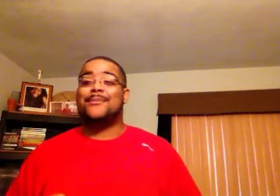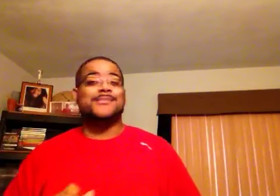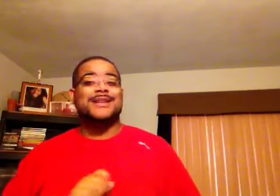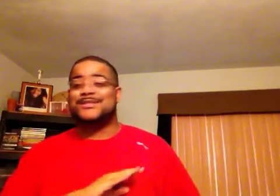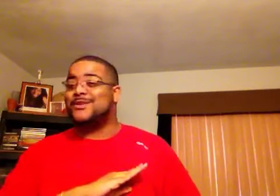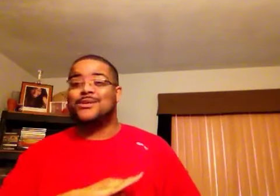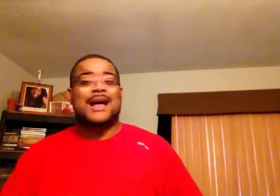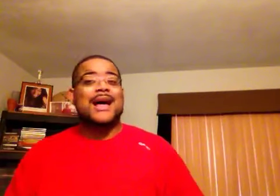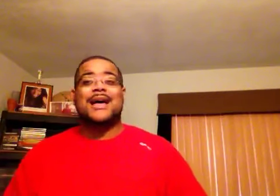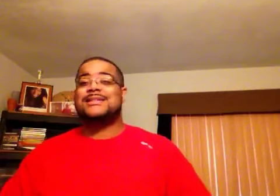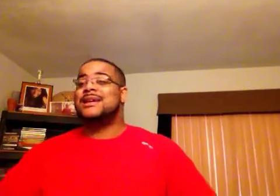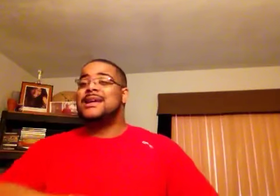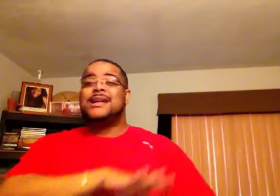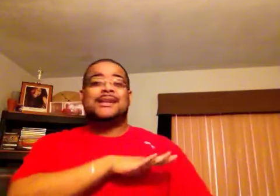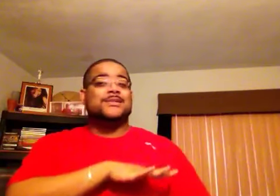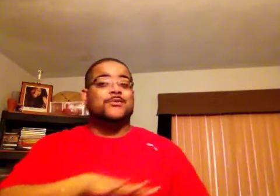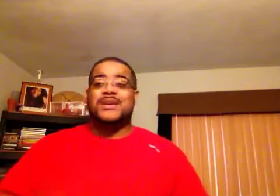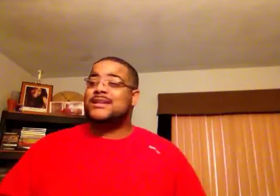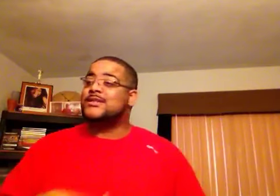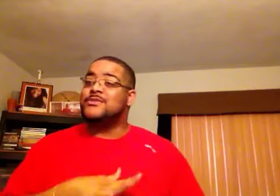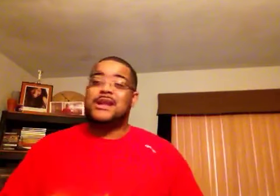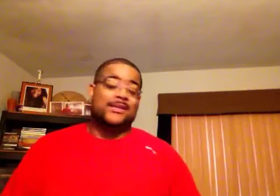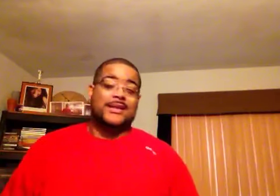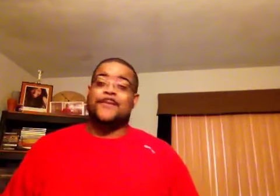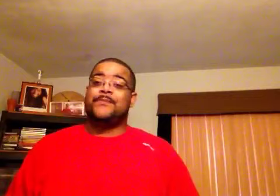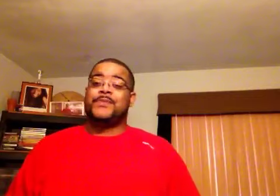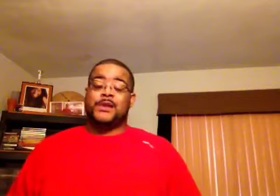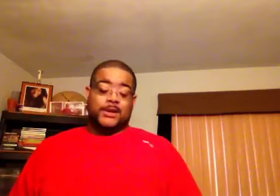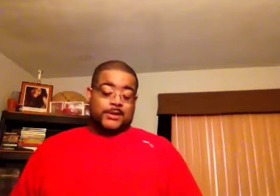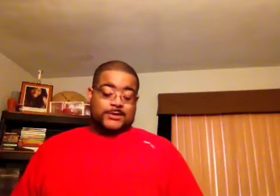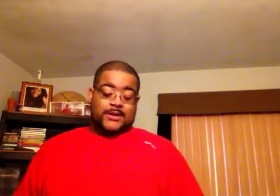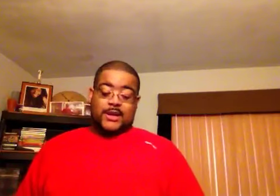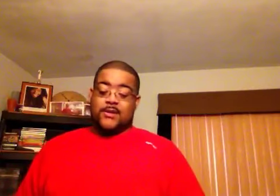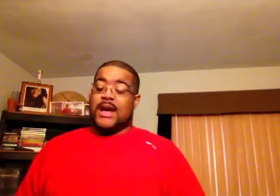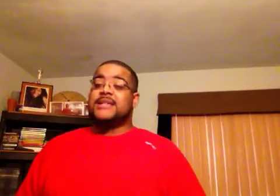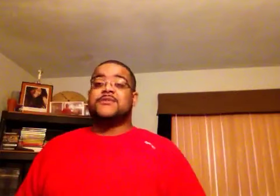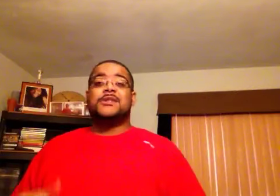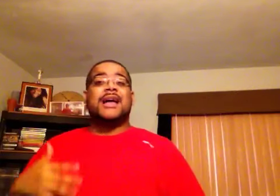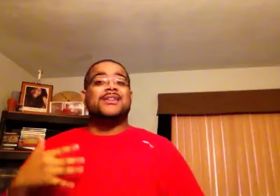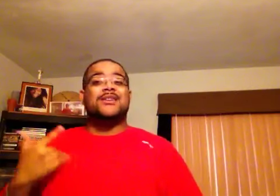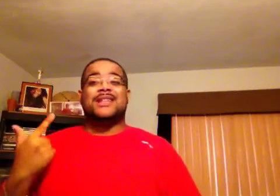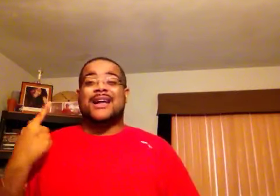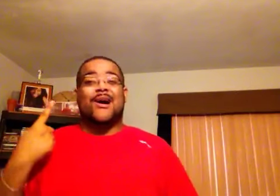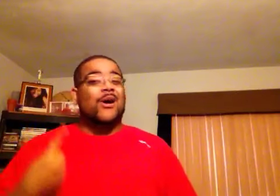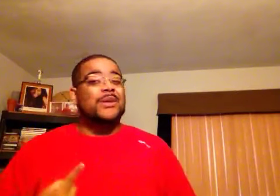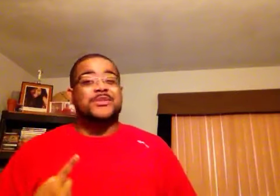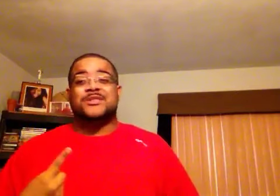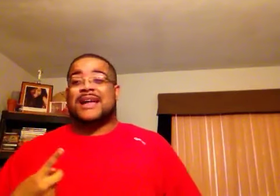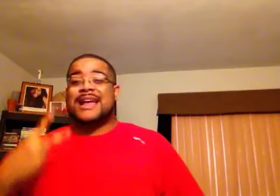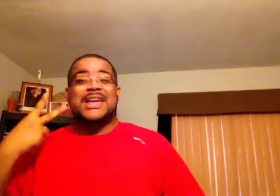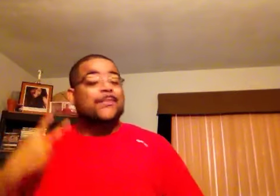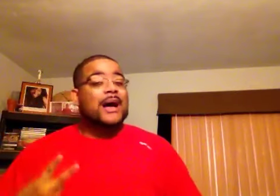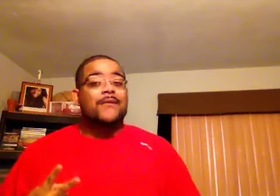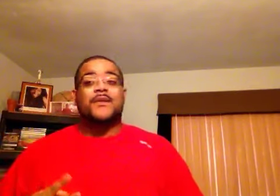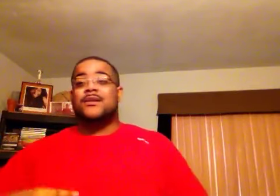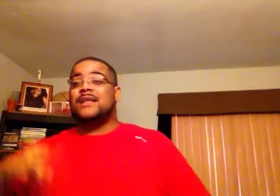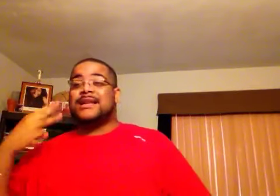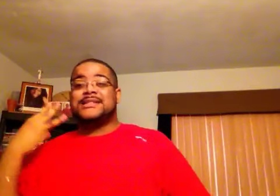that's no lies, that's no BS, no nothing. So I think you guys, if you like R&B, but you like that hip-hop feel, you like that